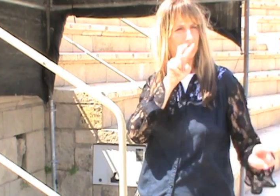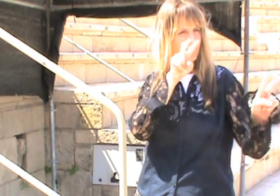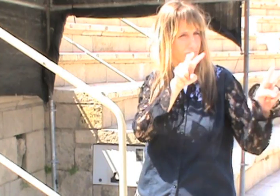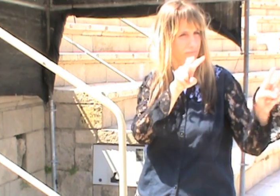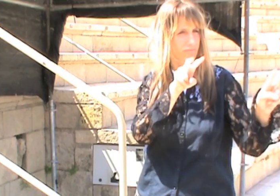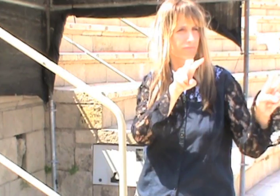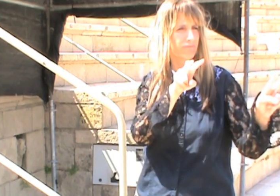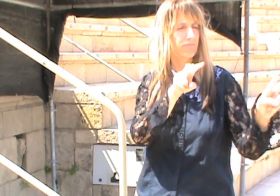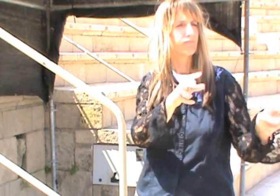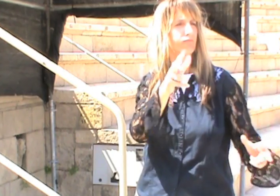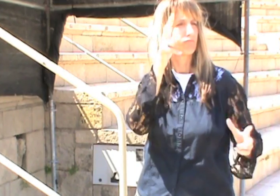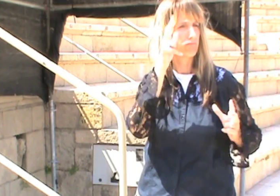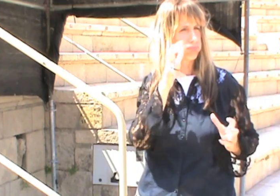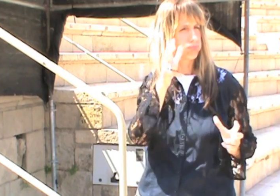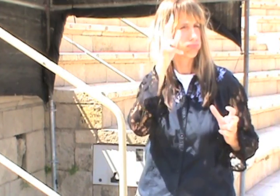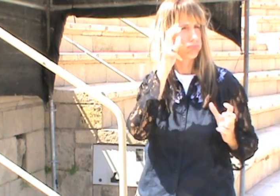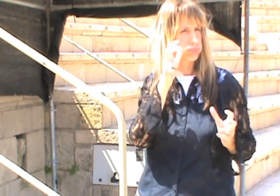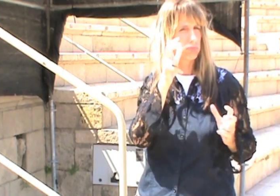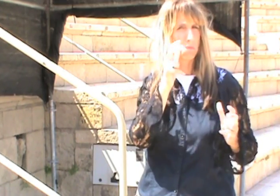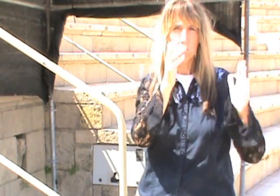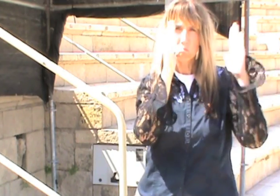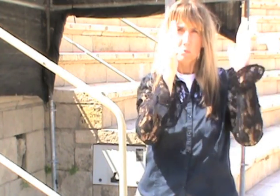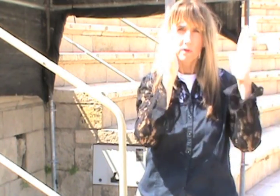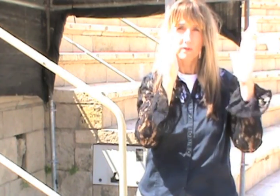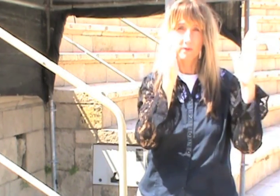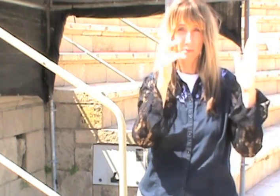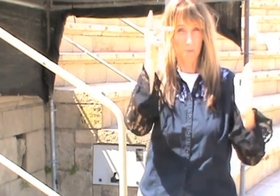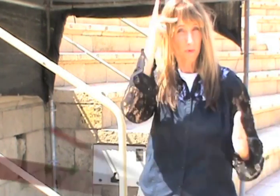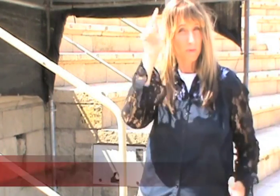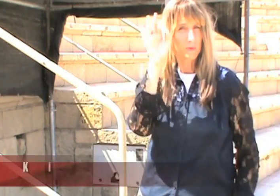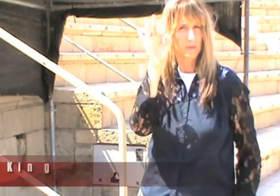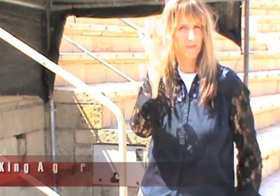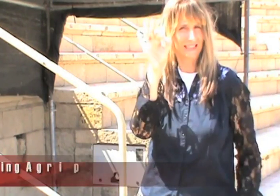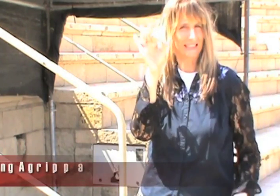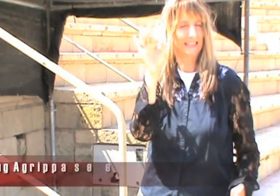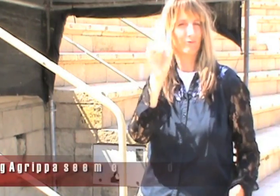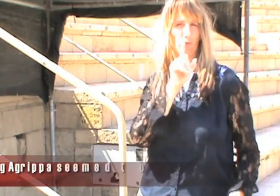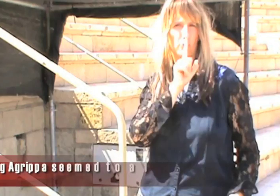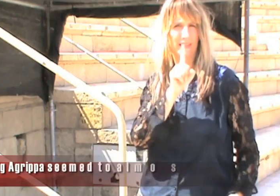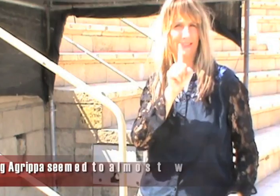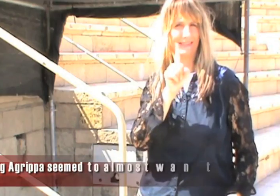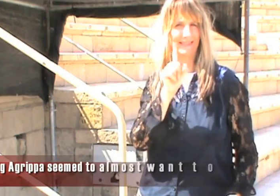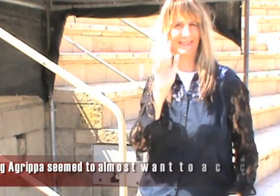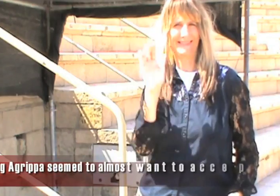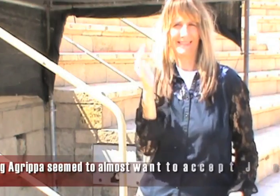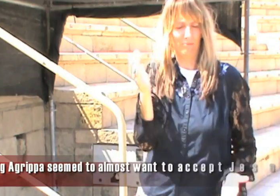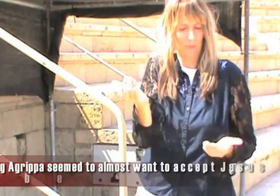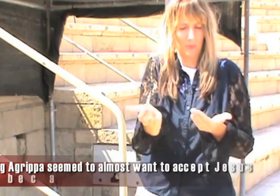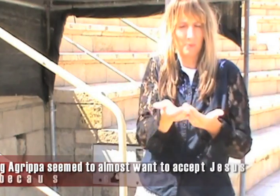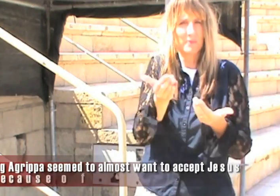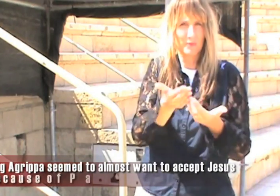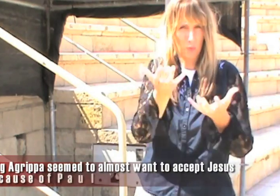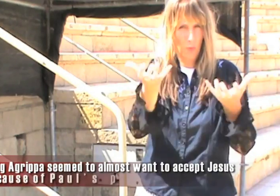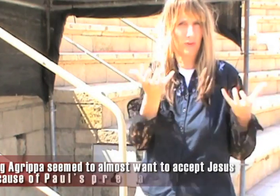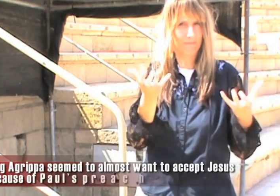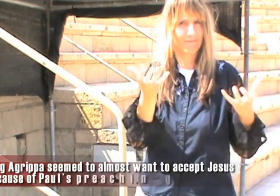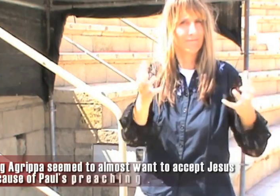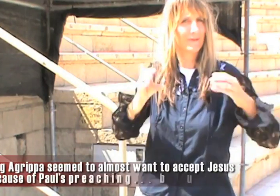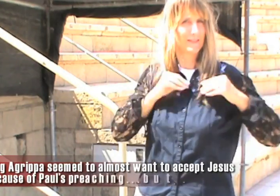really was listening to Paul and paying attention to Paul's message that he